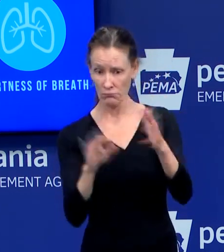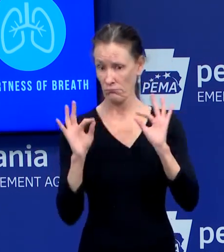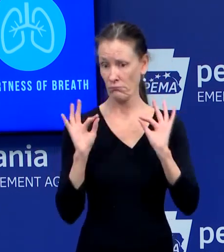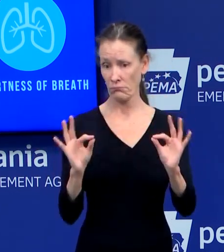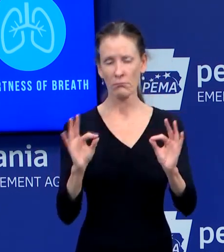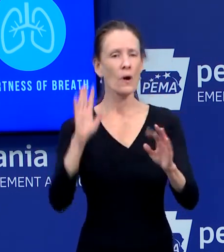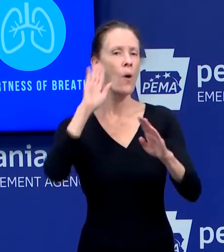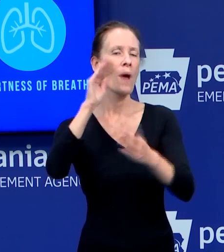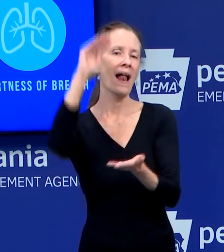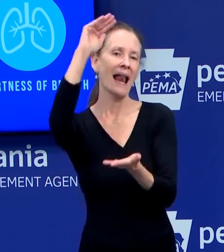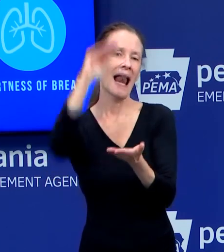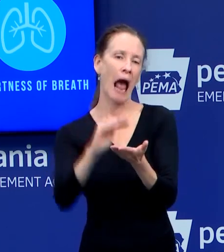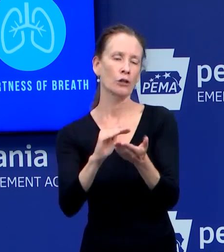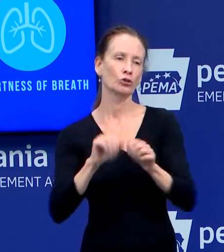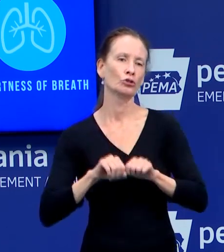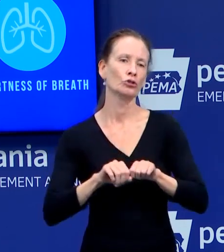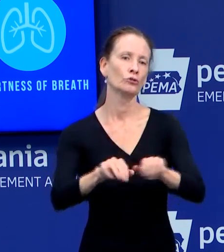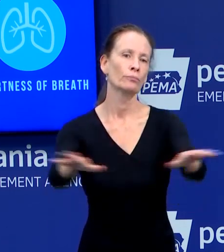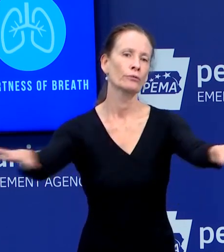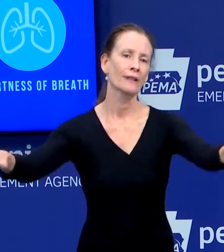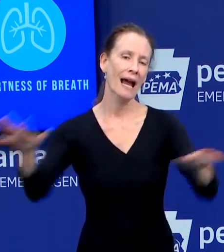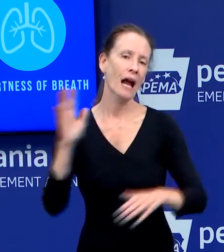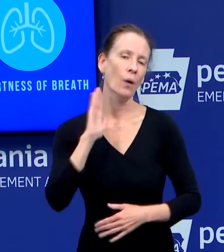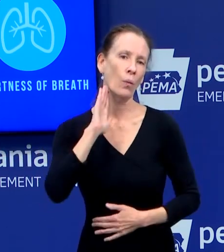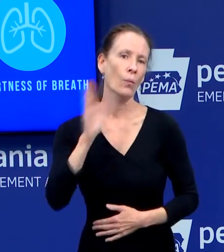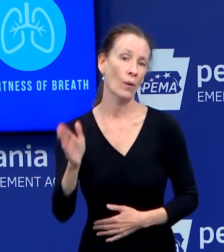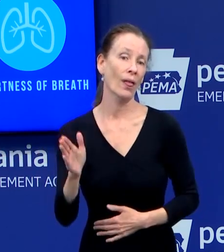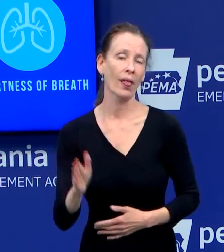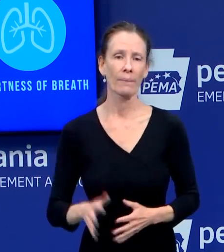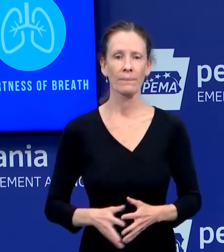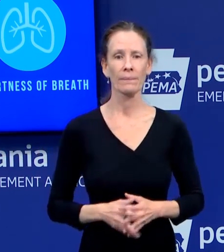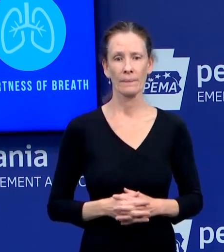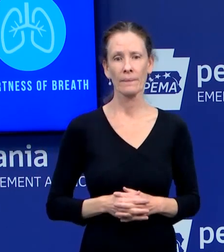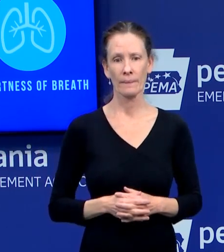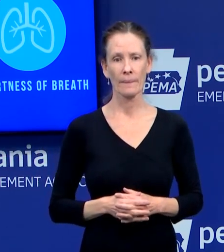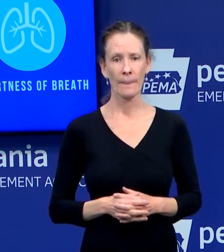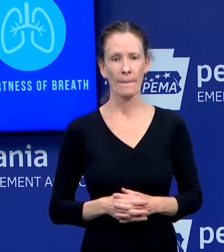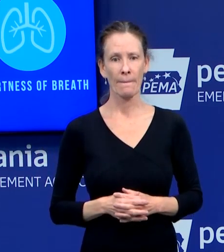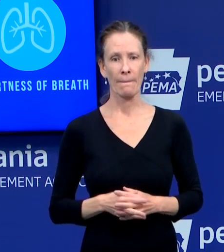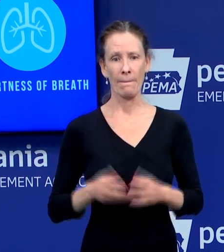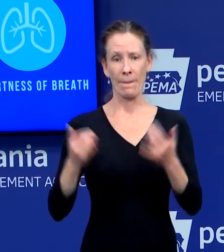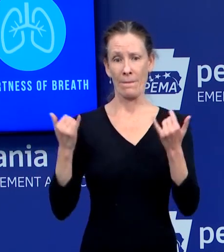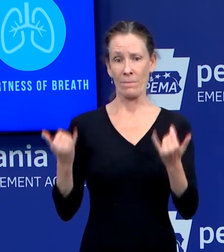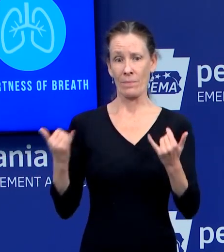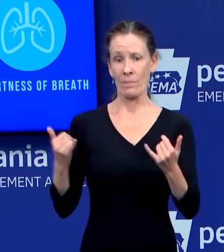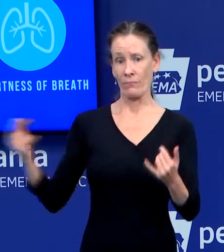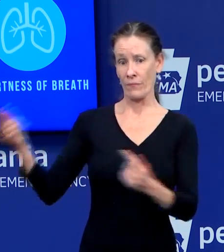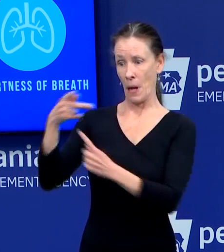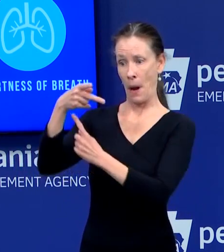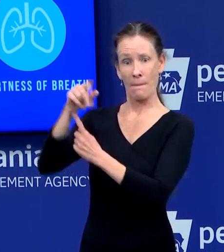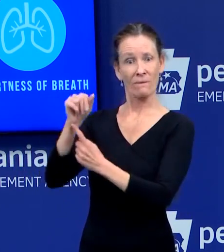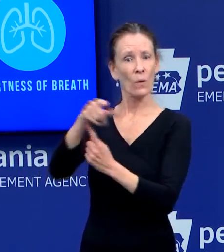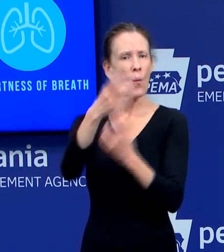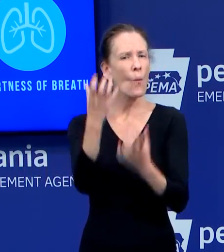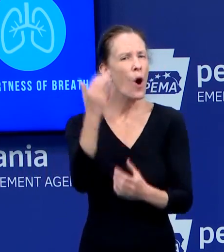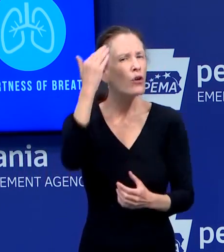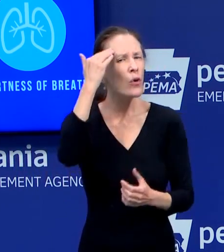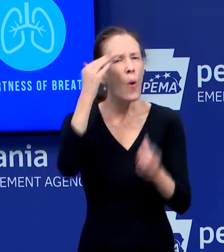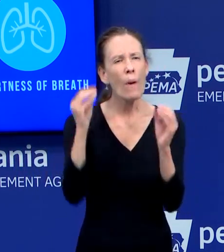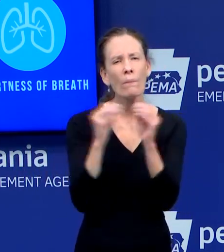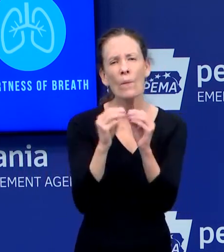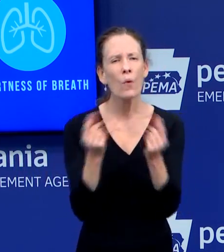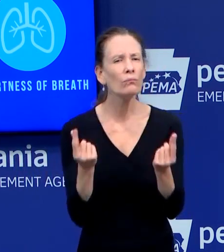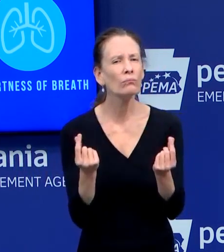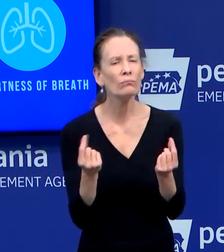Pennsylvania's response, please visit our website at health.pa.gov. Now, as this